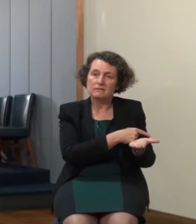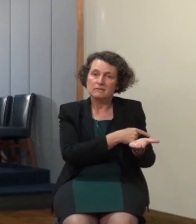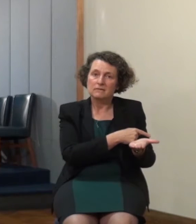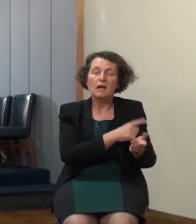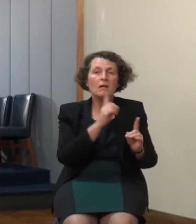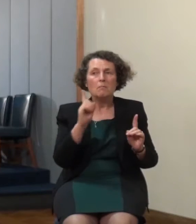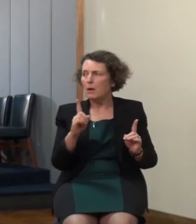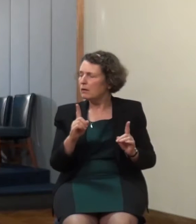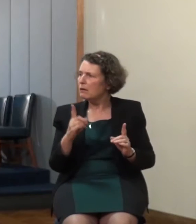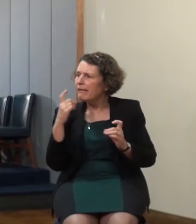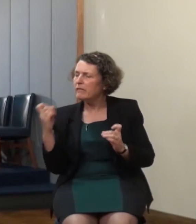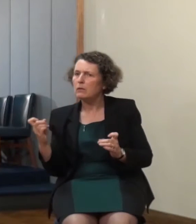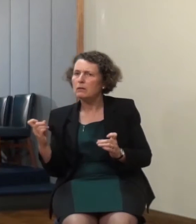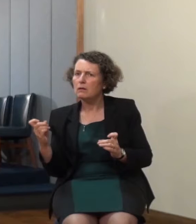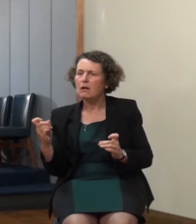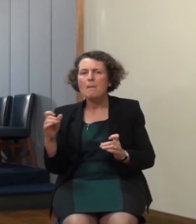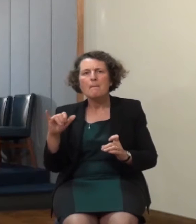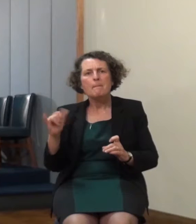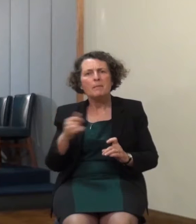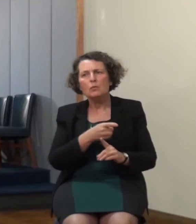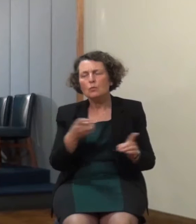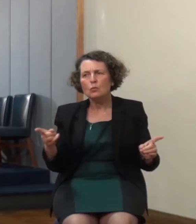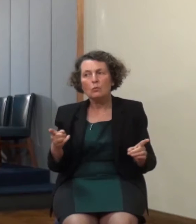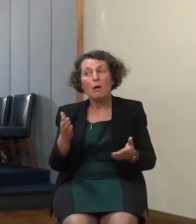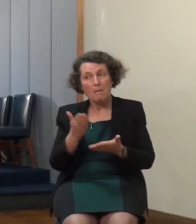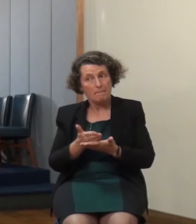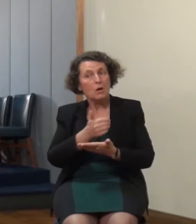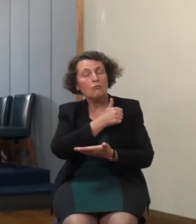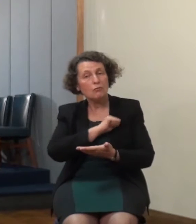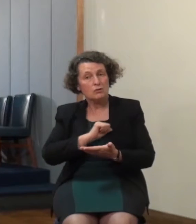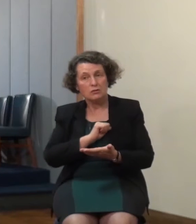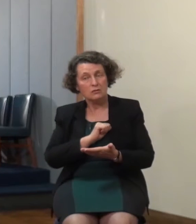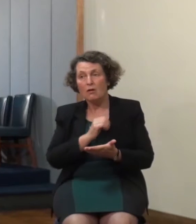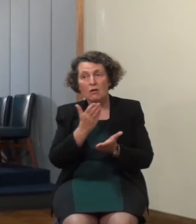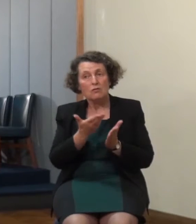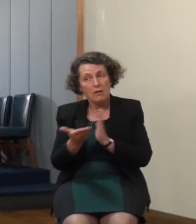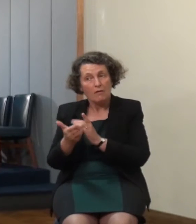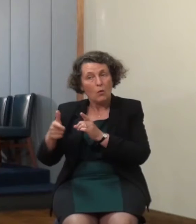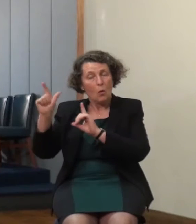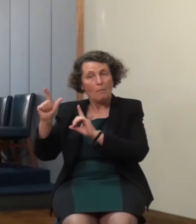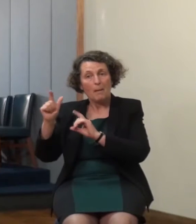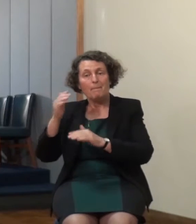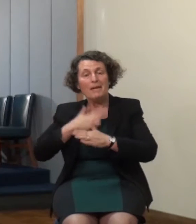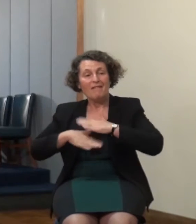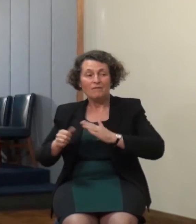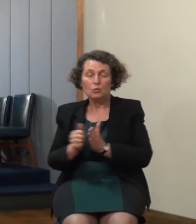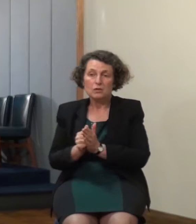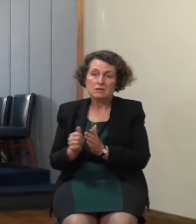won't be shut out what a tragedy not to live our lives in gratitude to the Lord and in